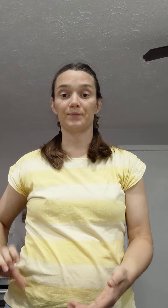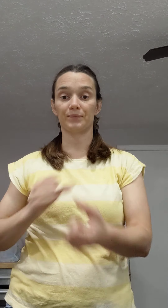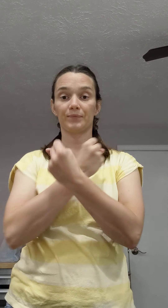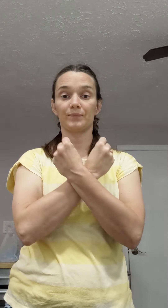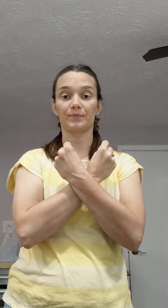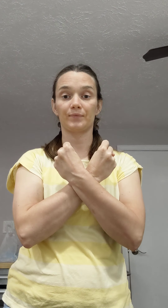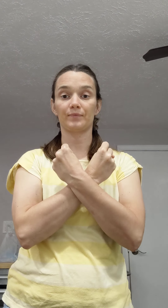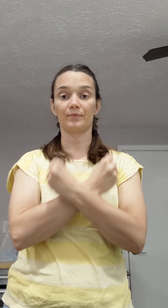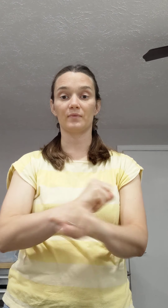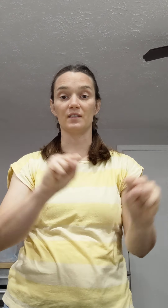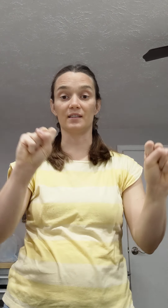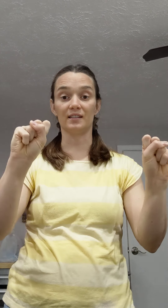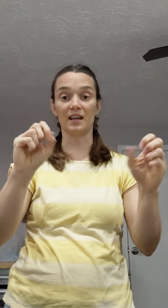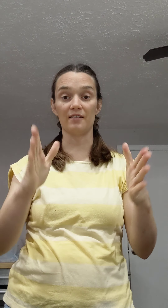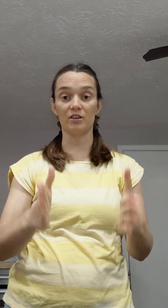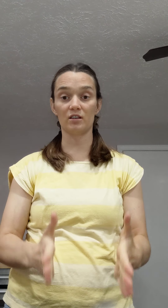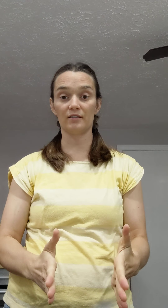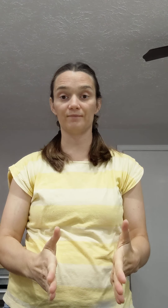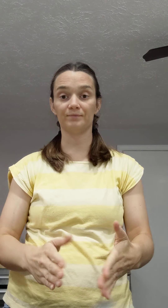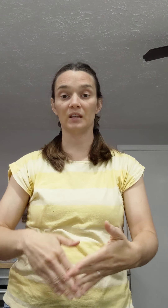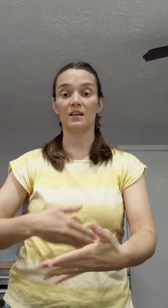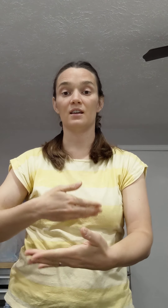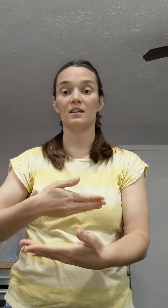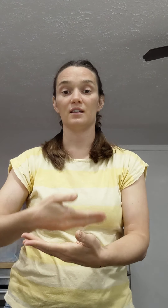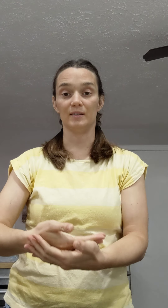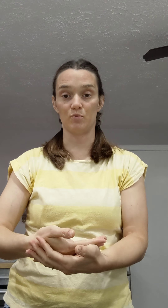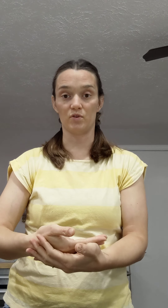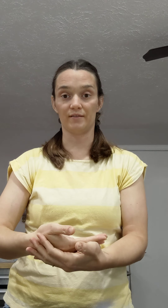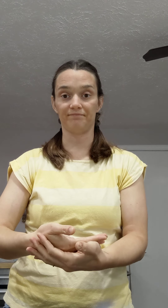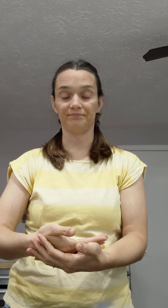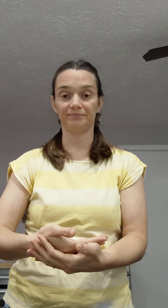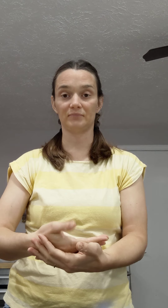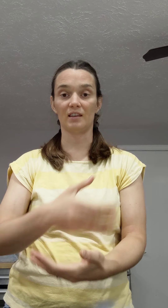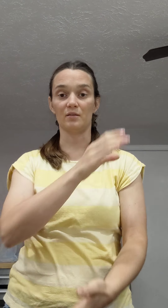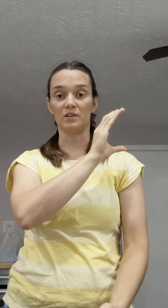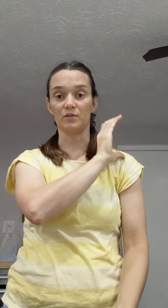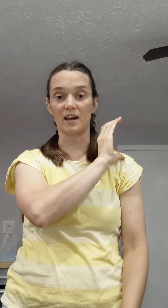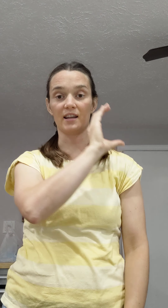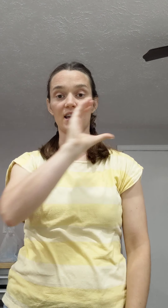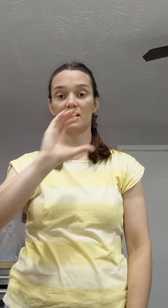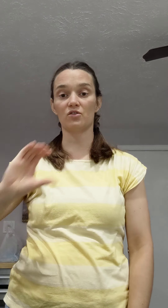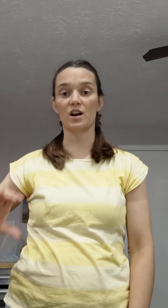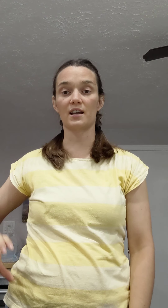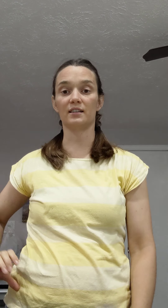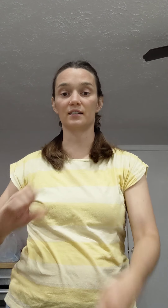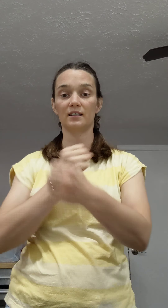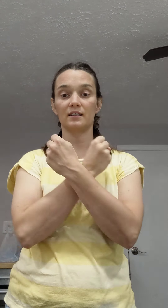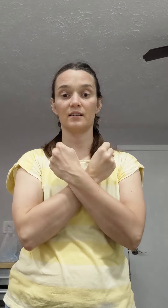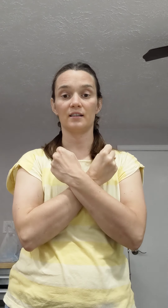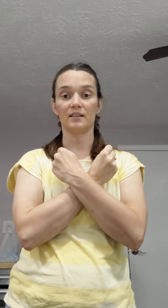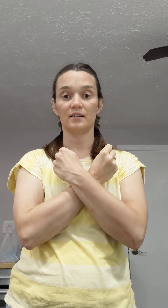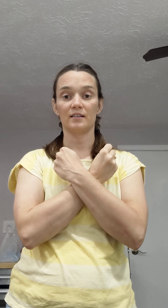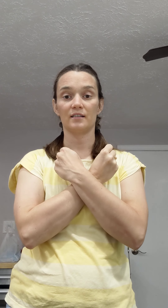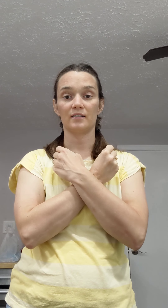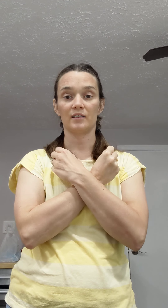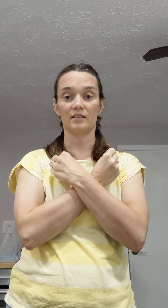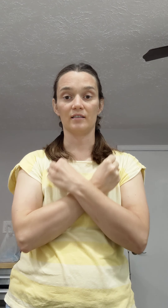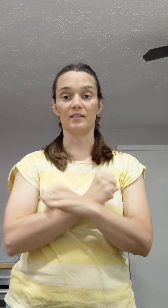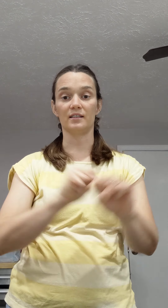the Savior, is born. And then we do that again. Christ, the